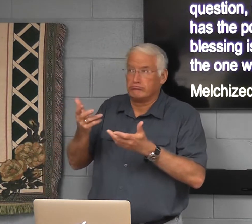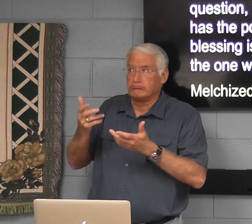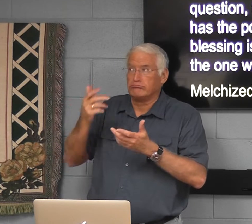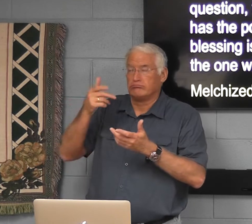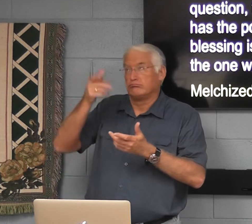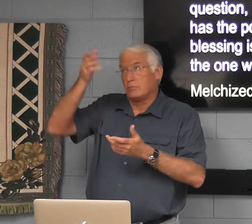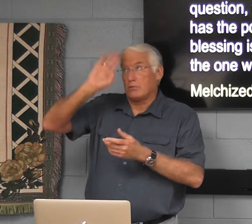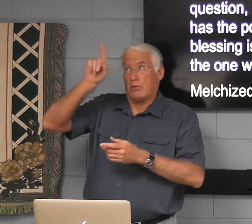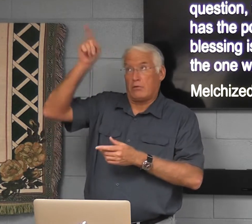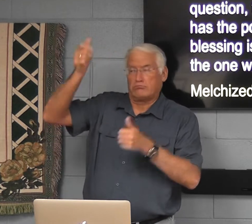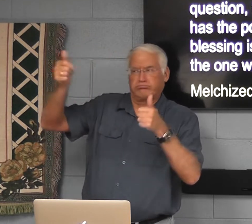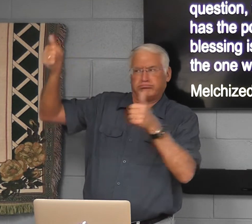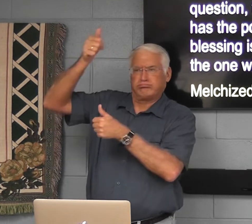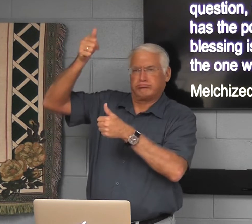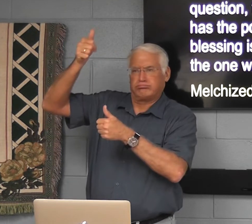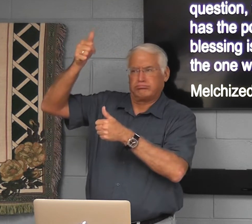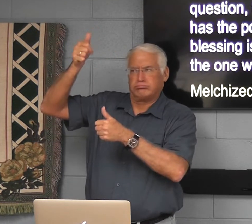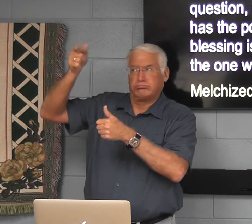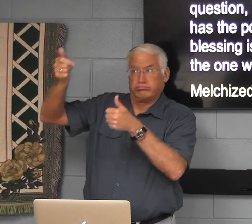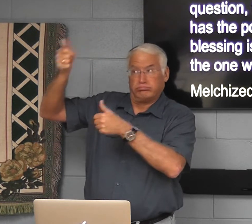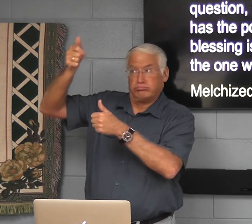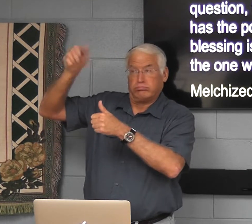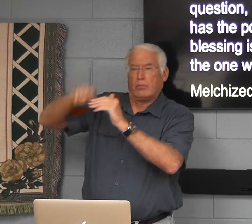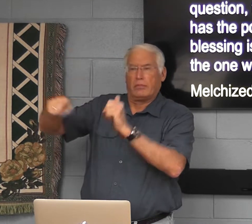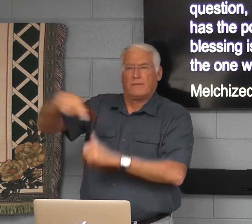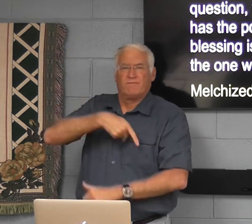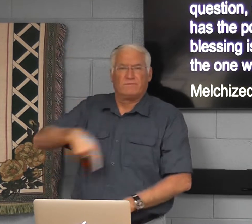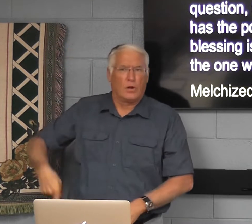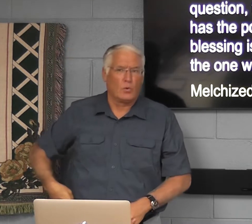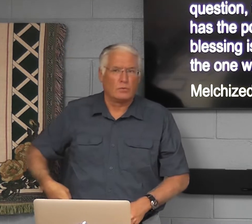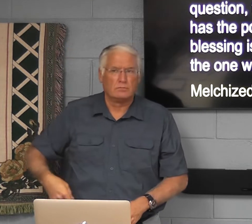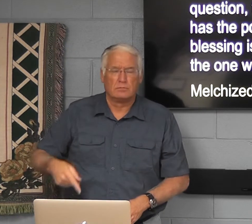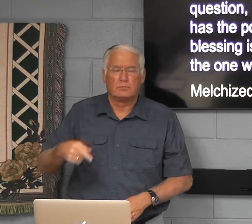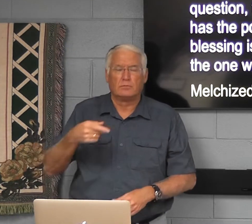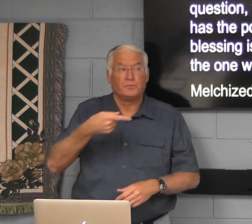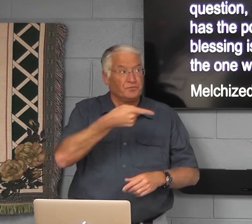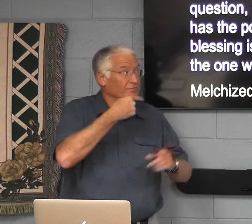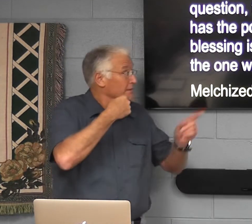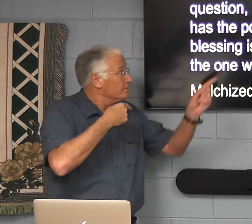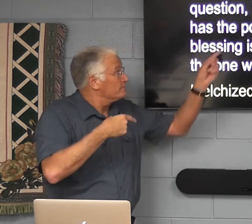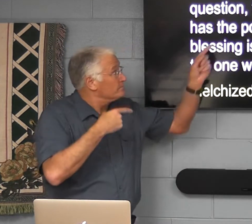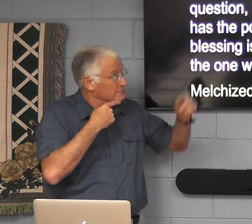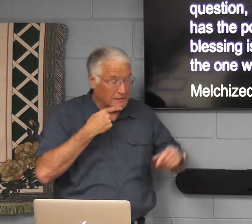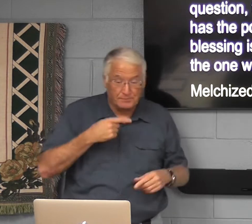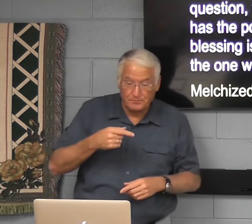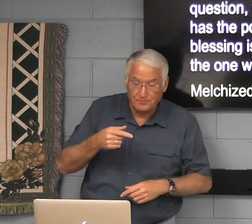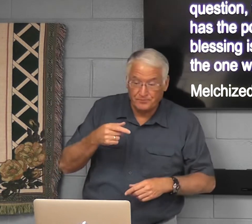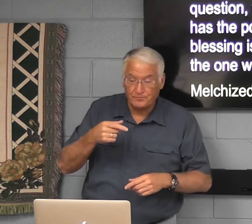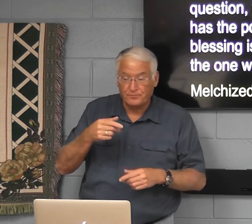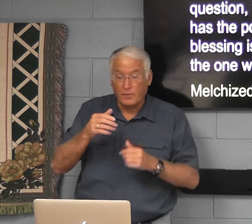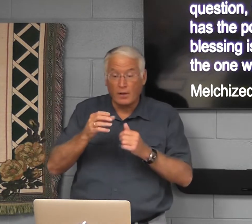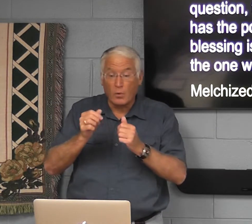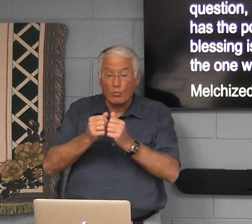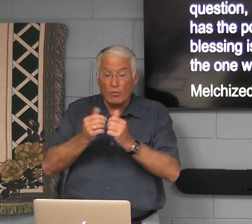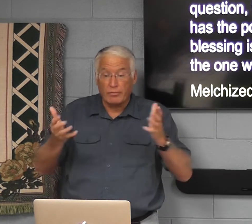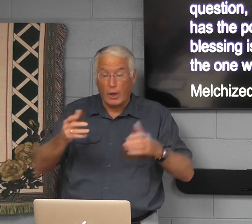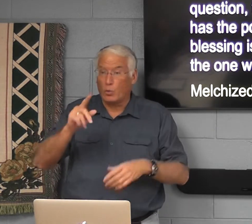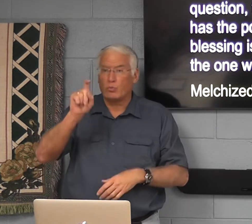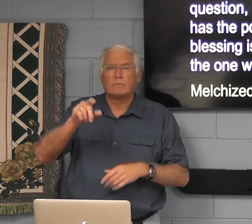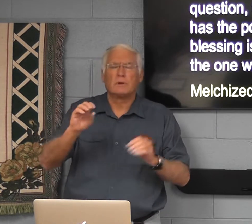you know, trusting in God being supreme. And then